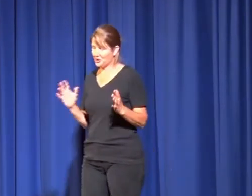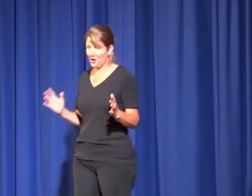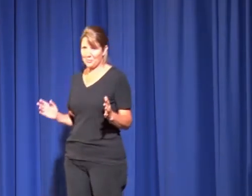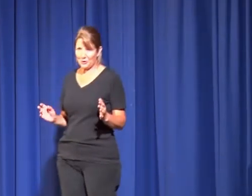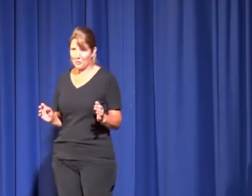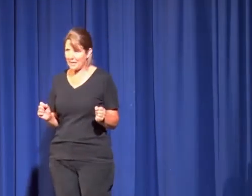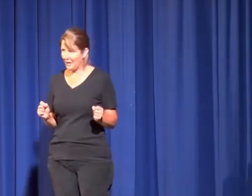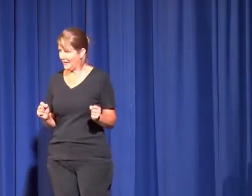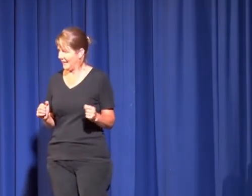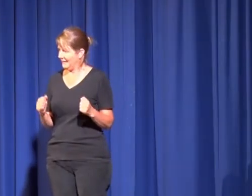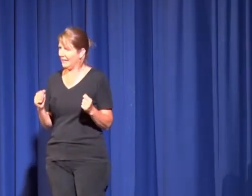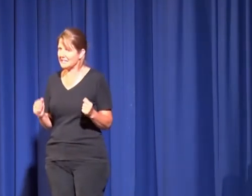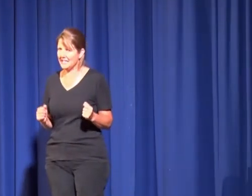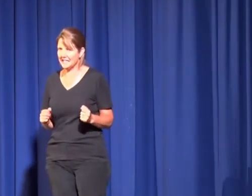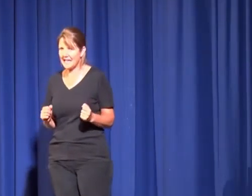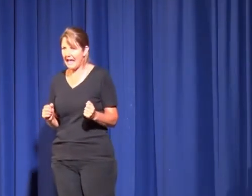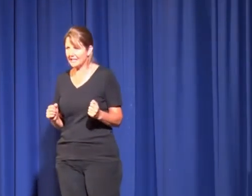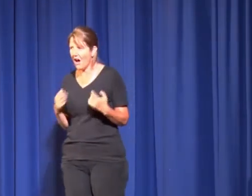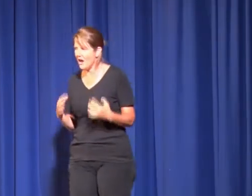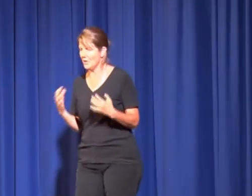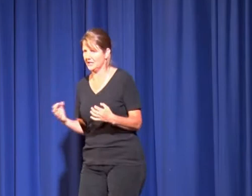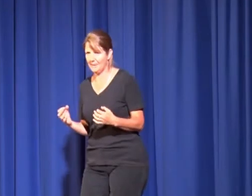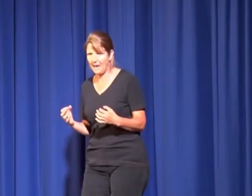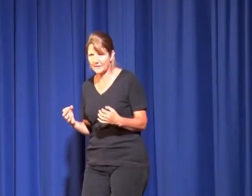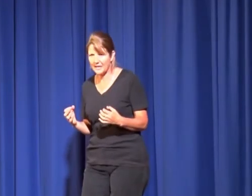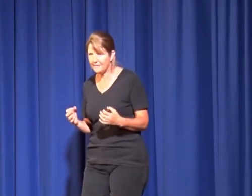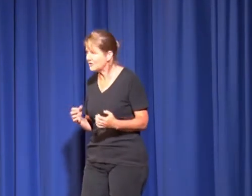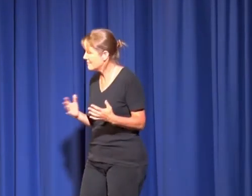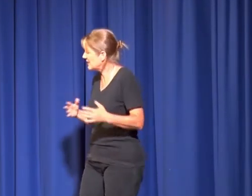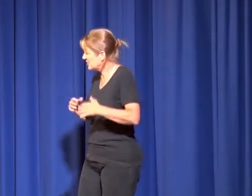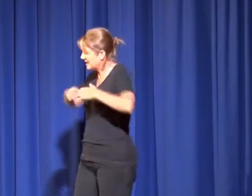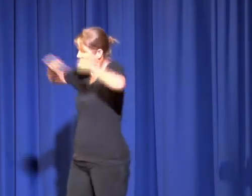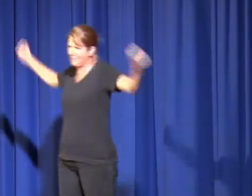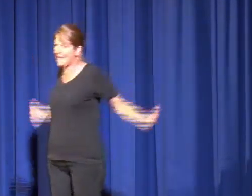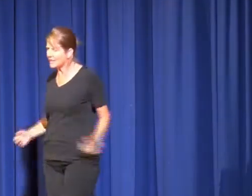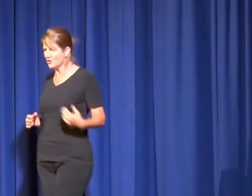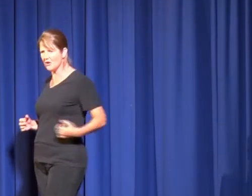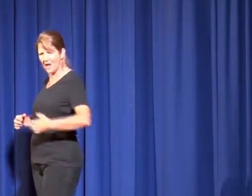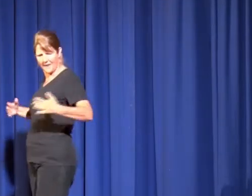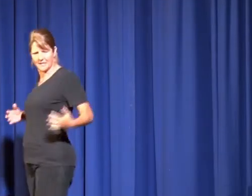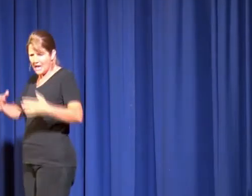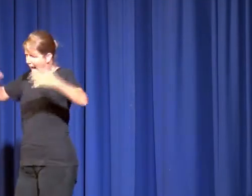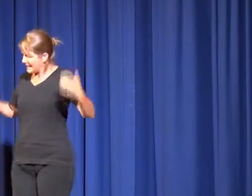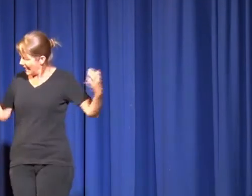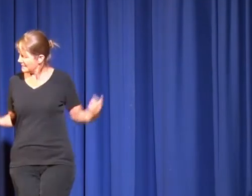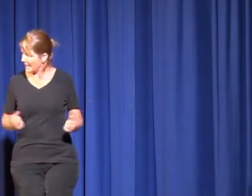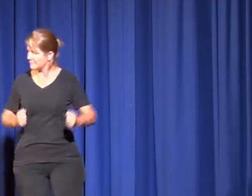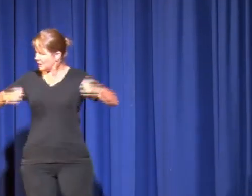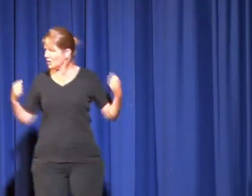so blown away by their gutsiness and I wanted to be part of that adventure. I imagine just stepping out into your own lives and, you know,